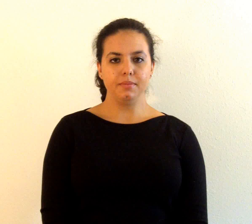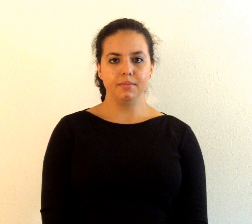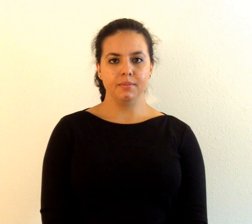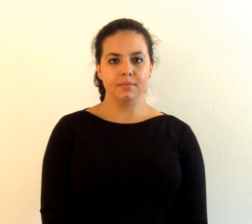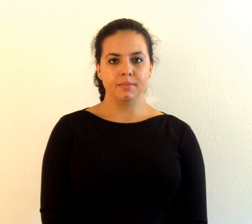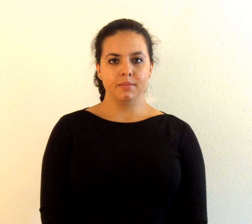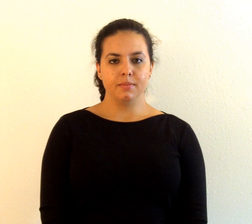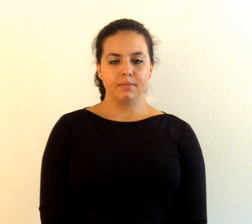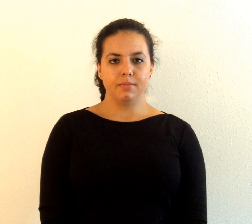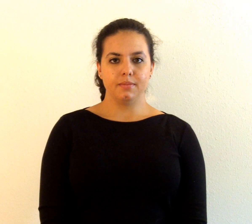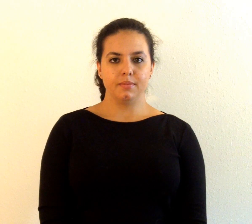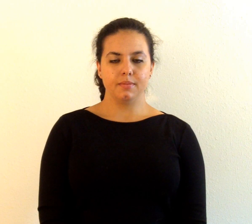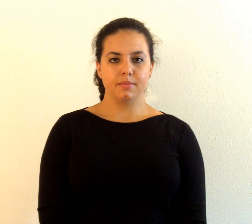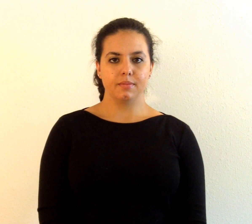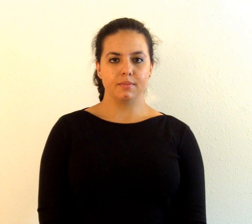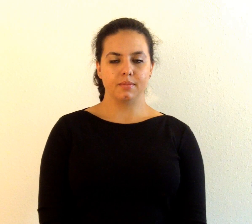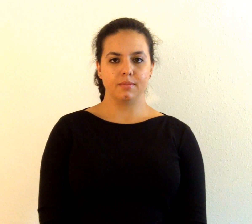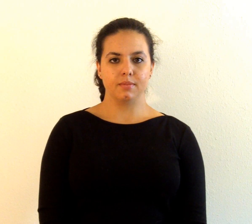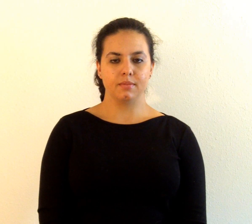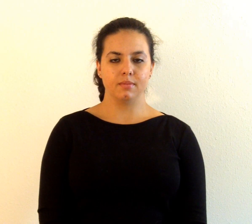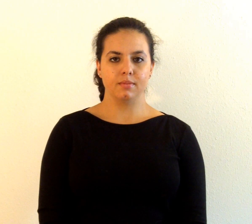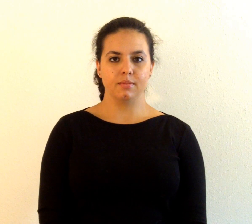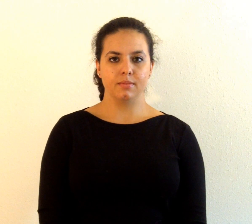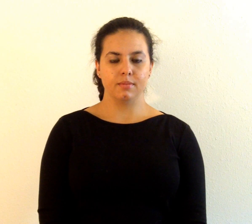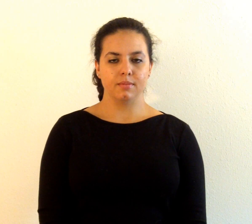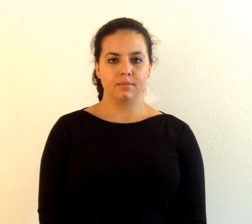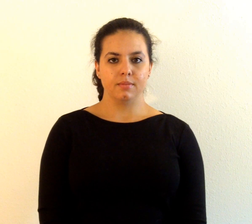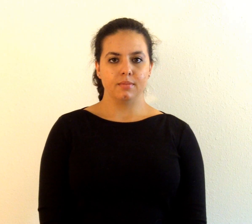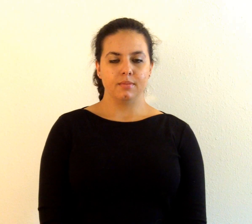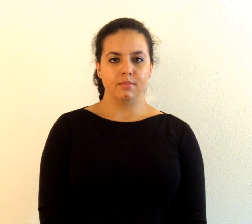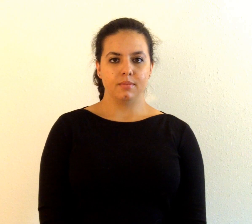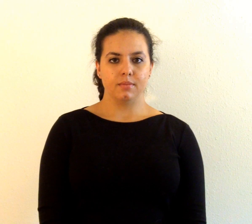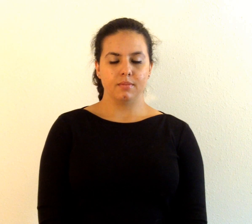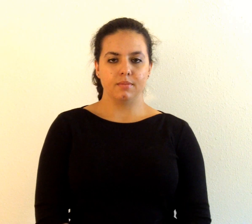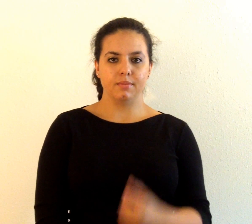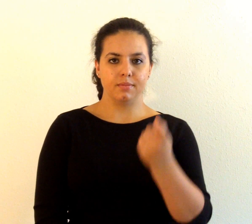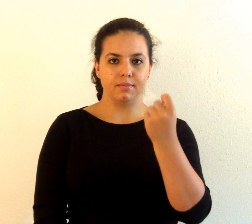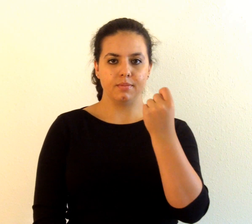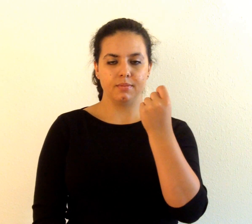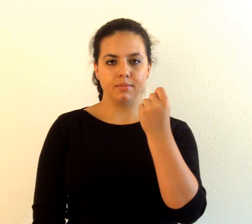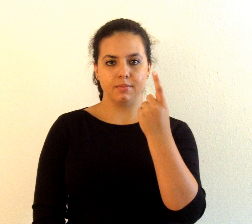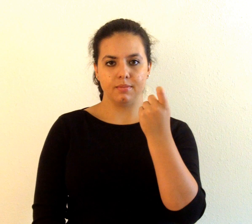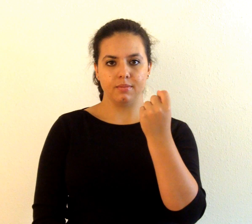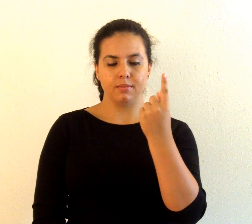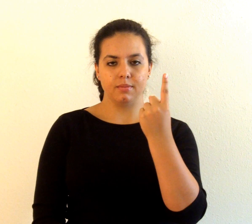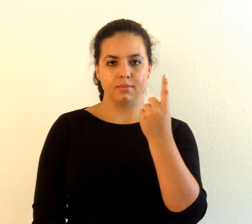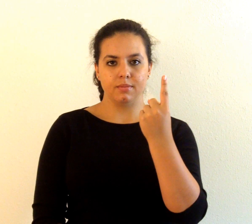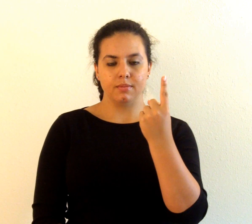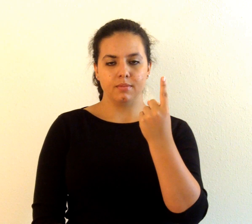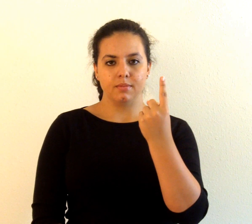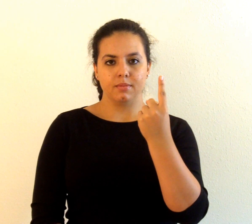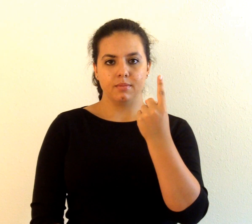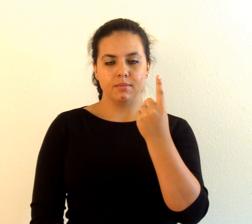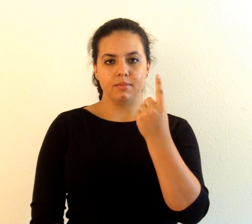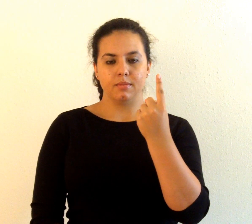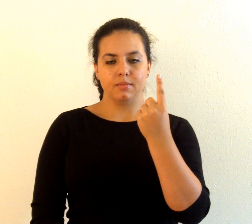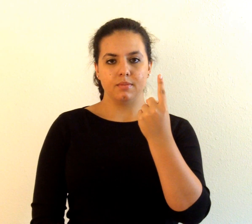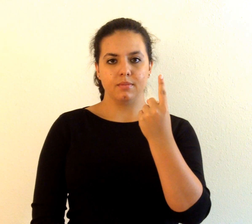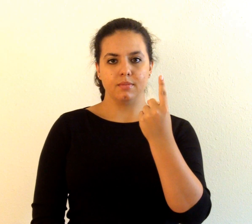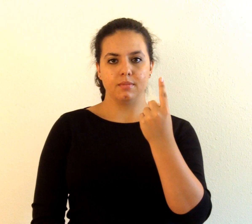So, we have what we call the double downs. We have 11, which is 11, but all of our other numbers, which